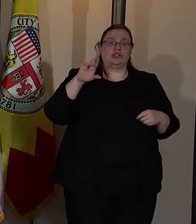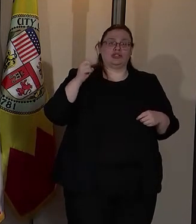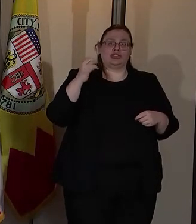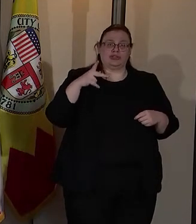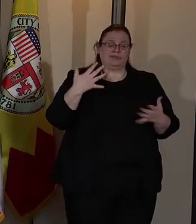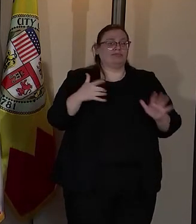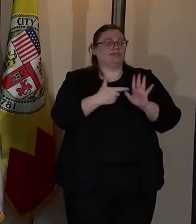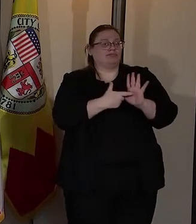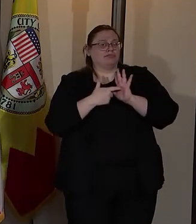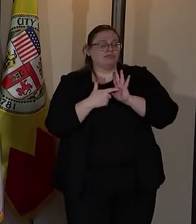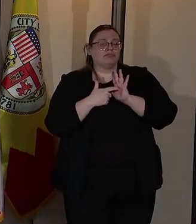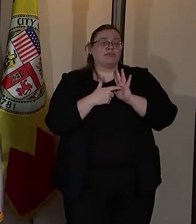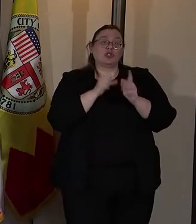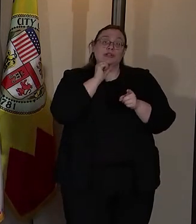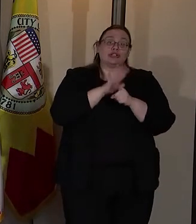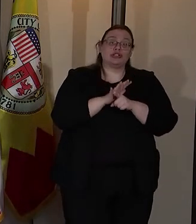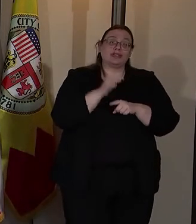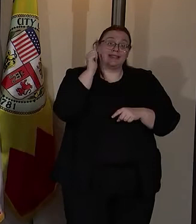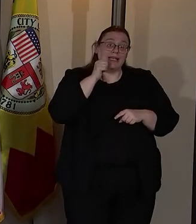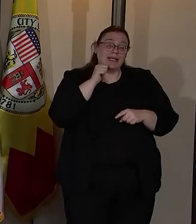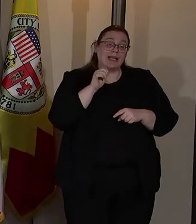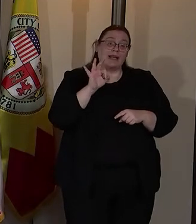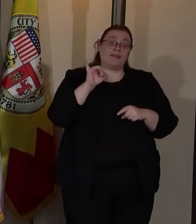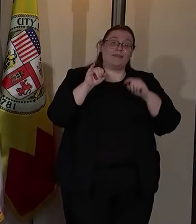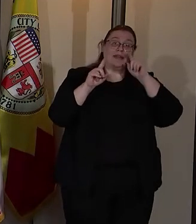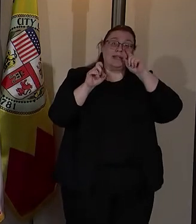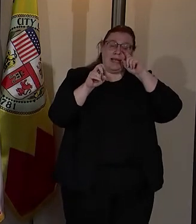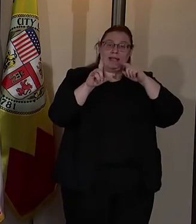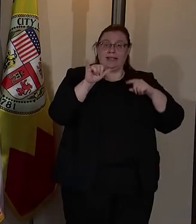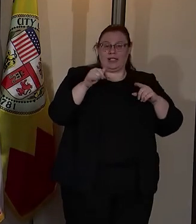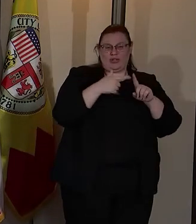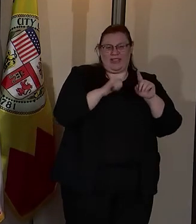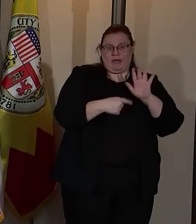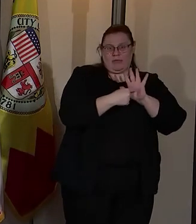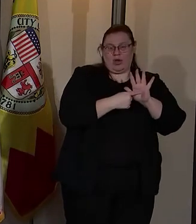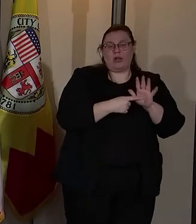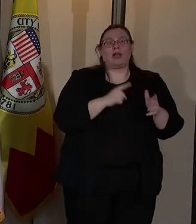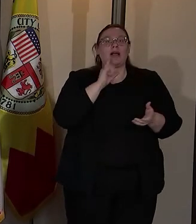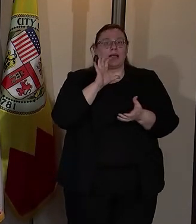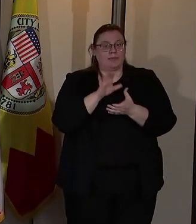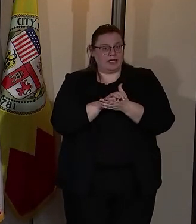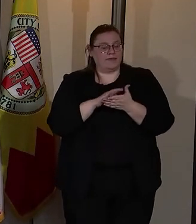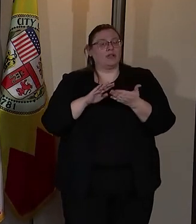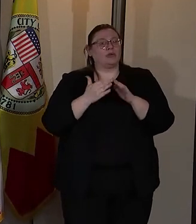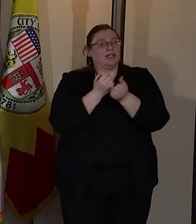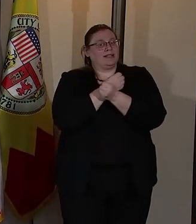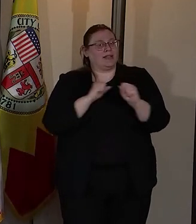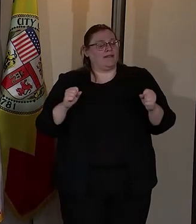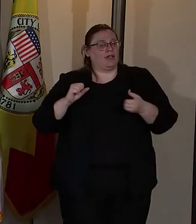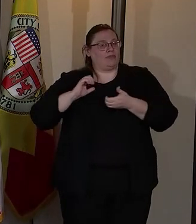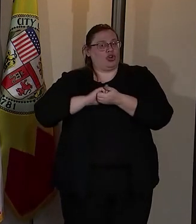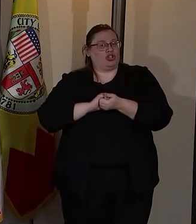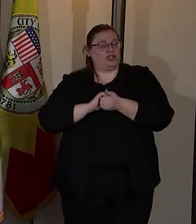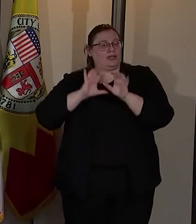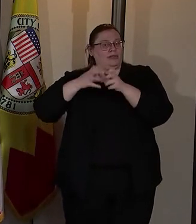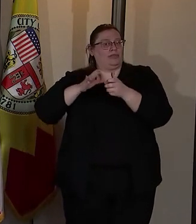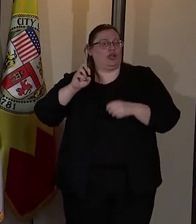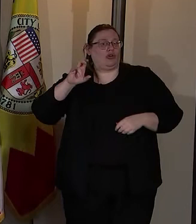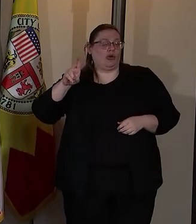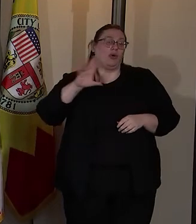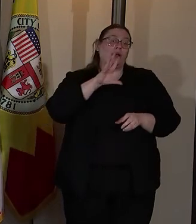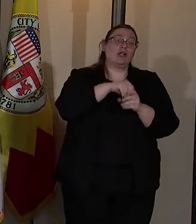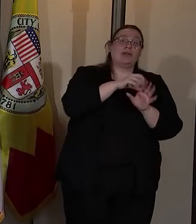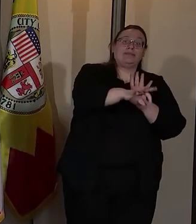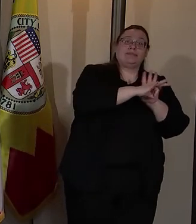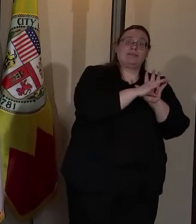needed to ensure the day-to-day fidelity to the model. I believe the establishment of a Community Safety Partnership Bureau, including the appointment of a